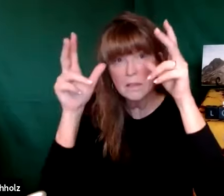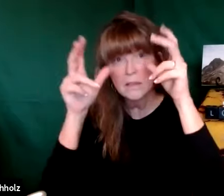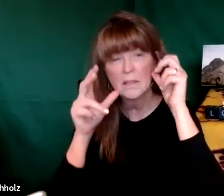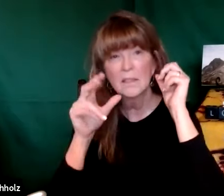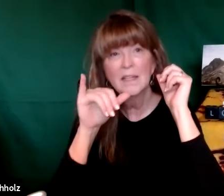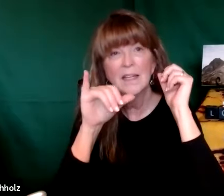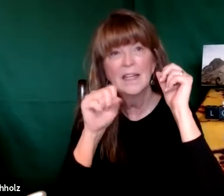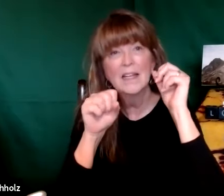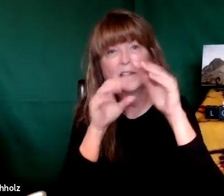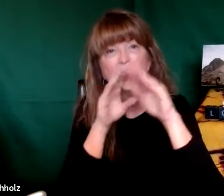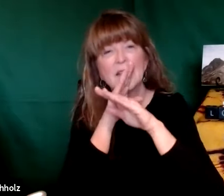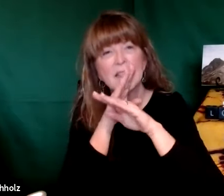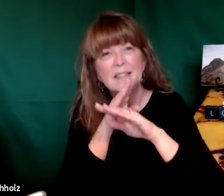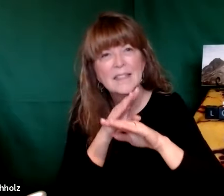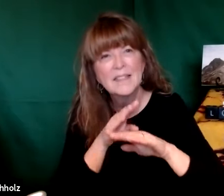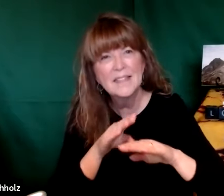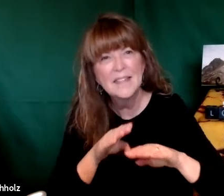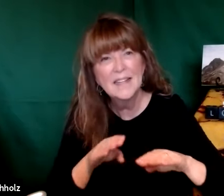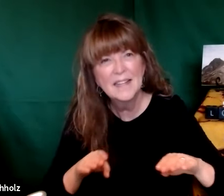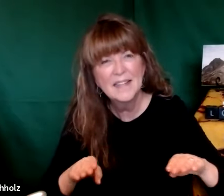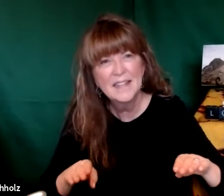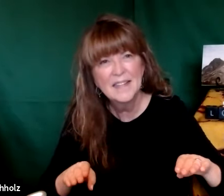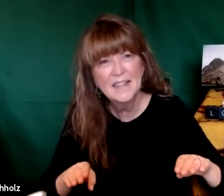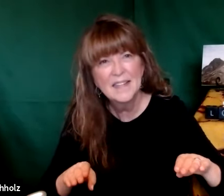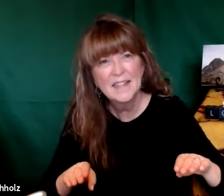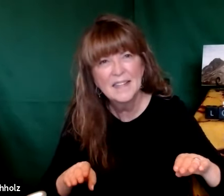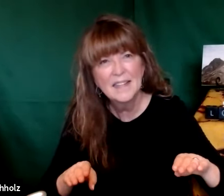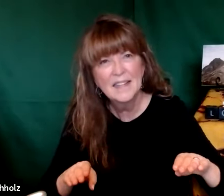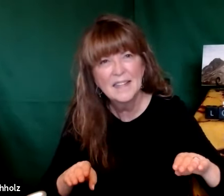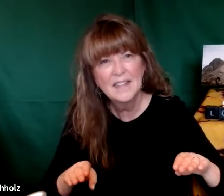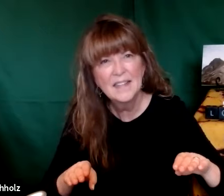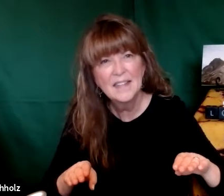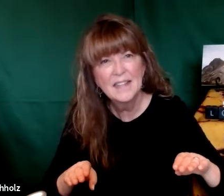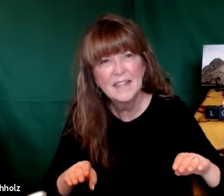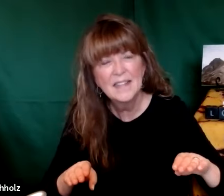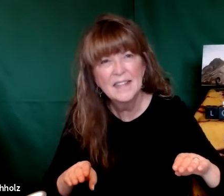and as we hear god's voice know that it will be still